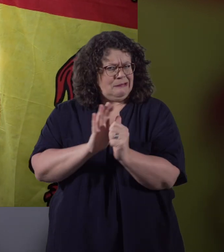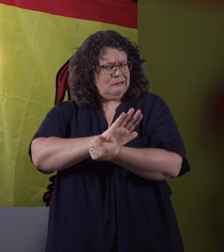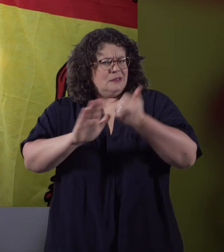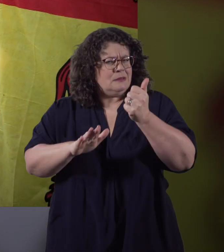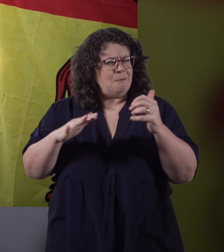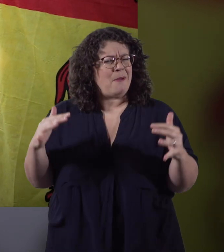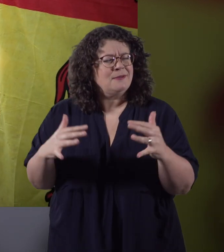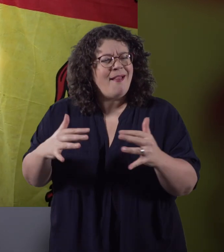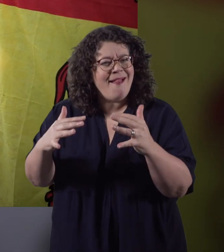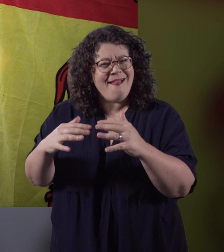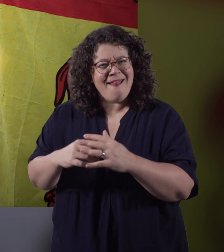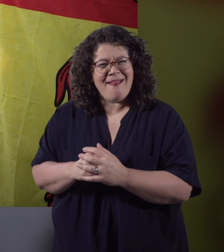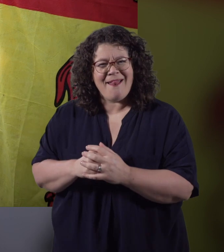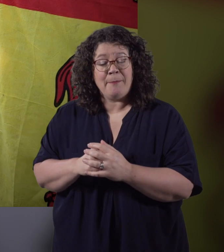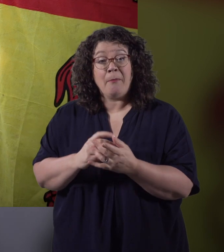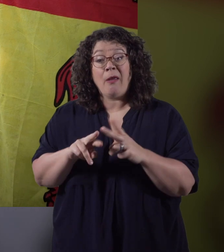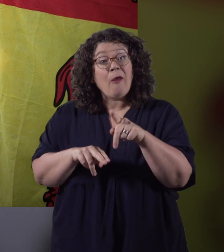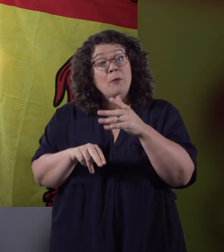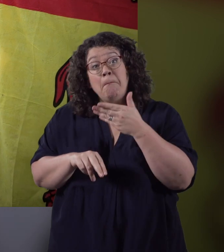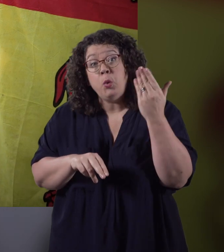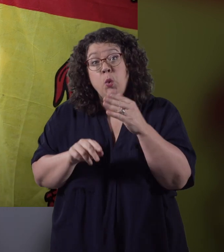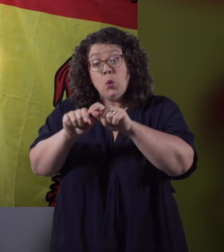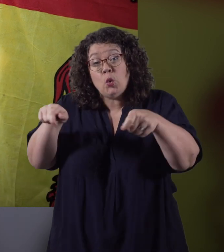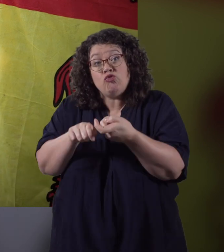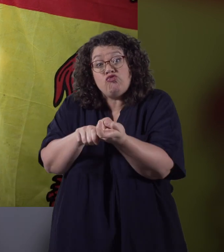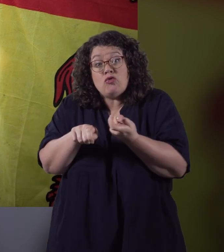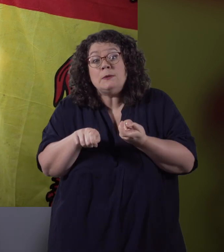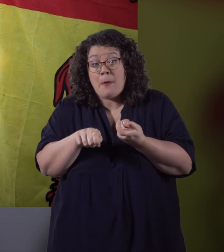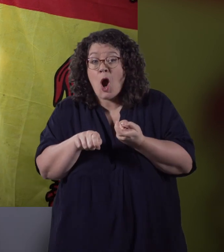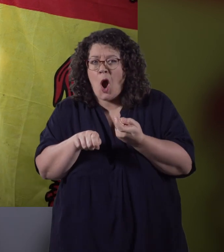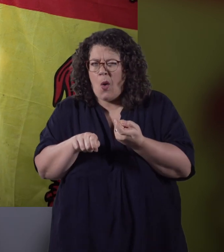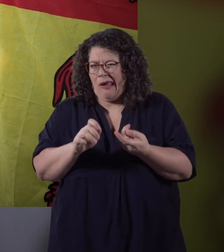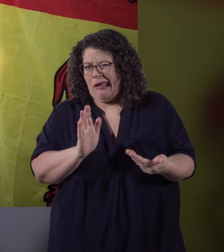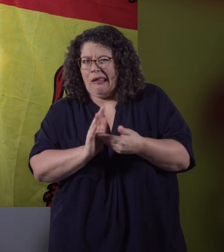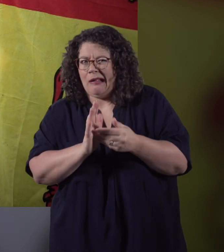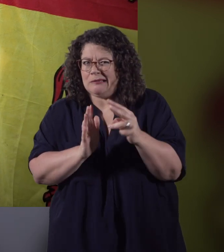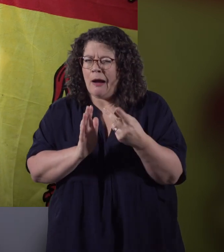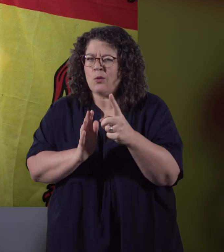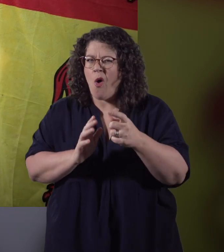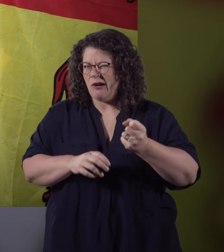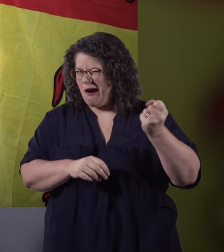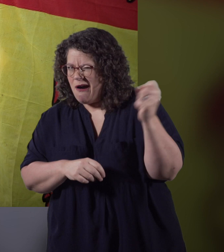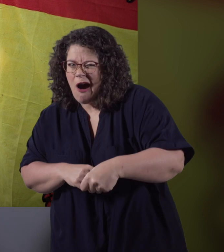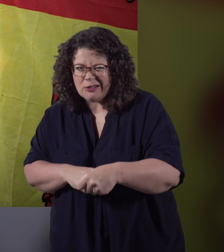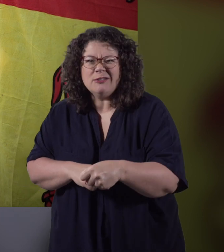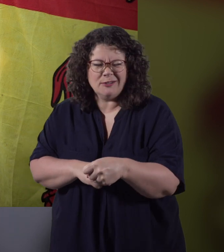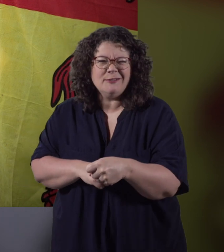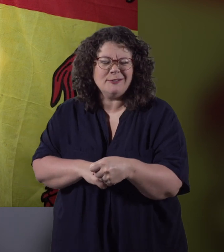of the battlefield. And if you didn't have a crossbow to hand, that trusted old battle axe would do the job.